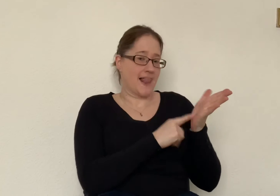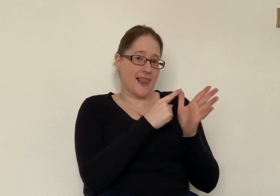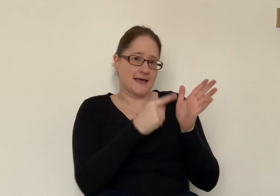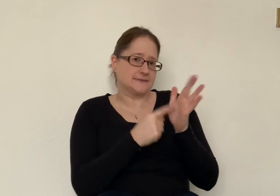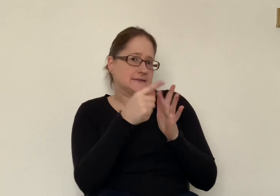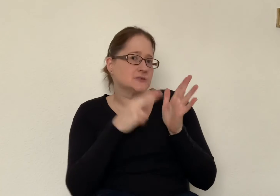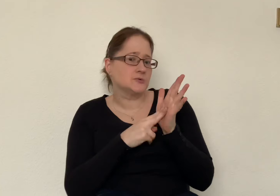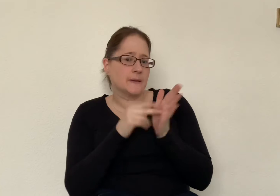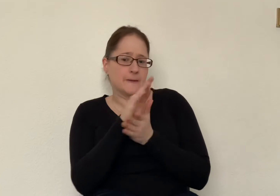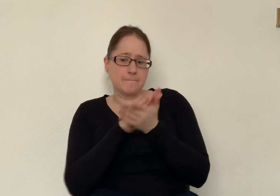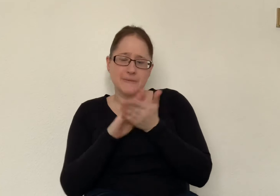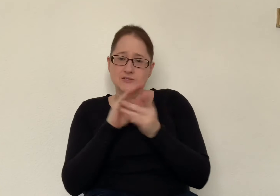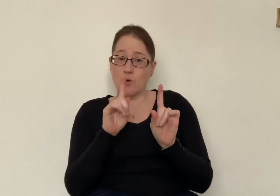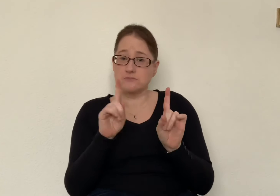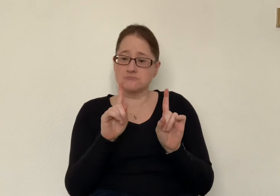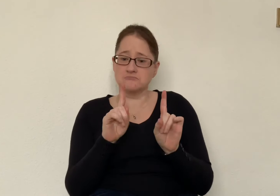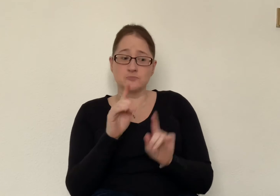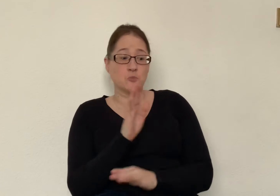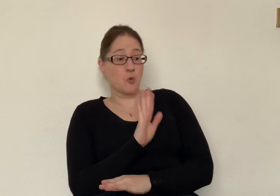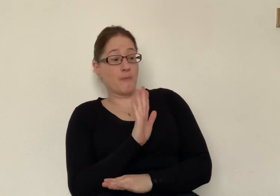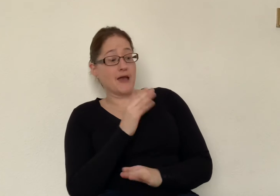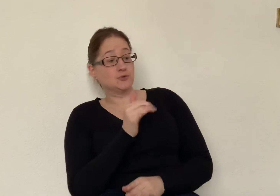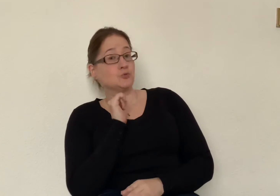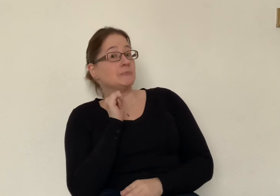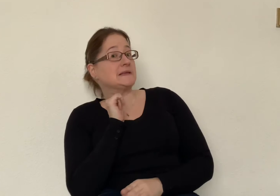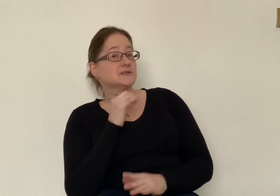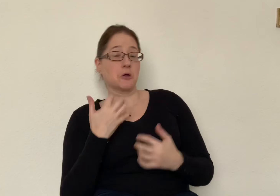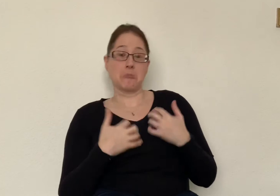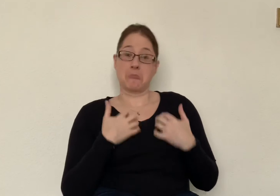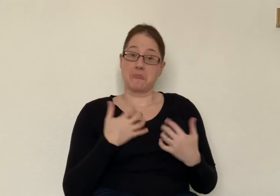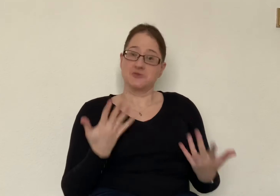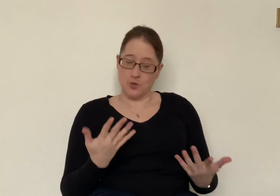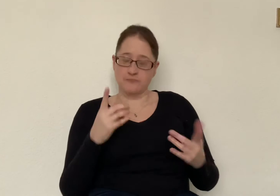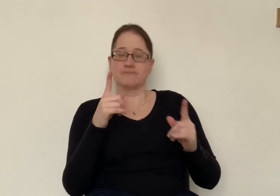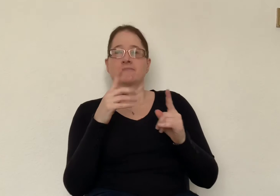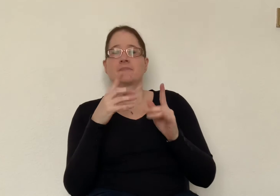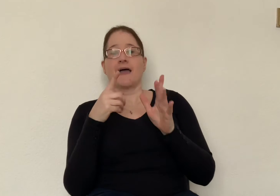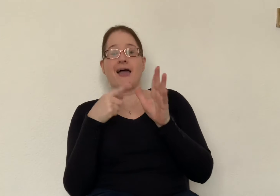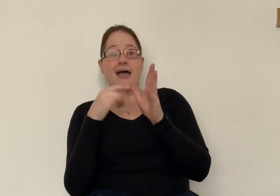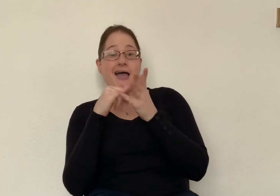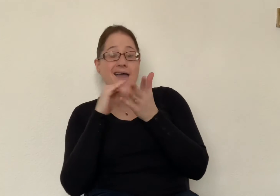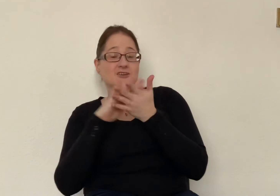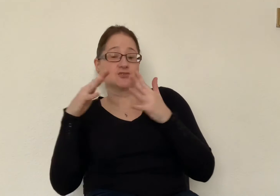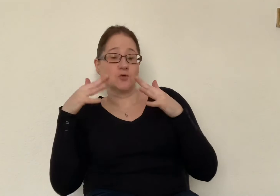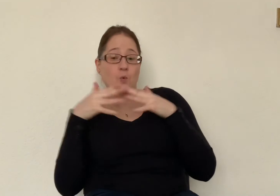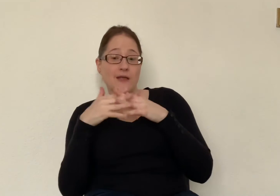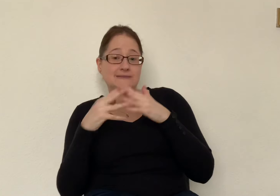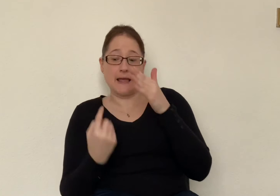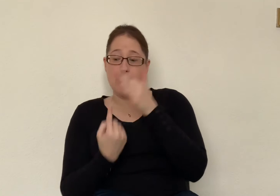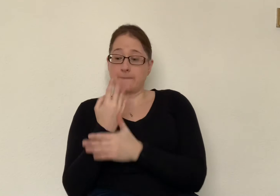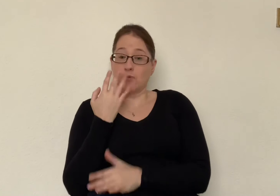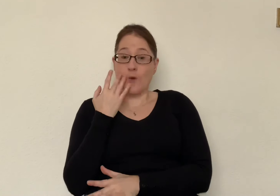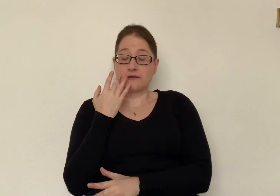okay so Ash Wednesday occurs 46 days before Easter